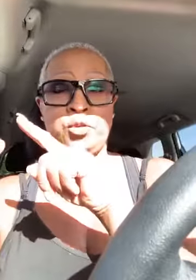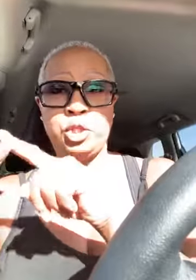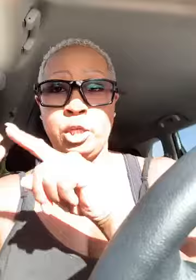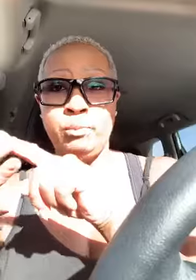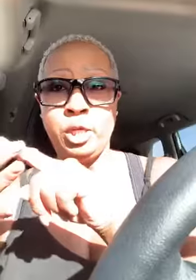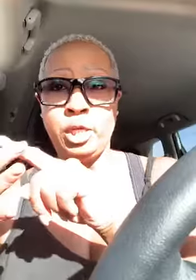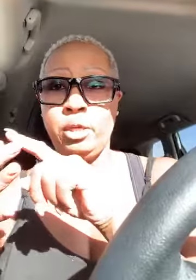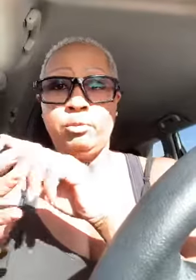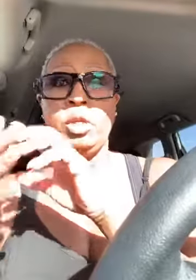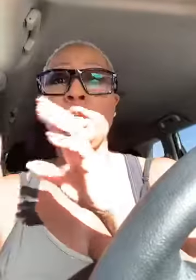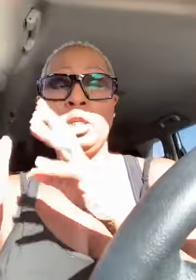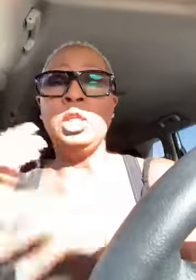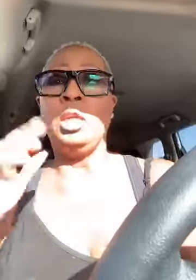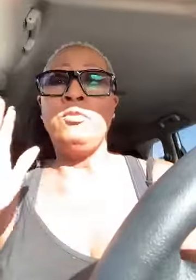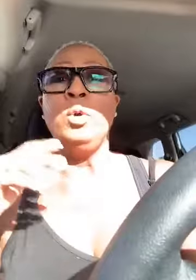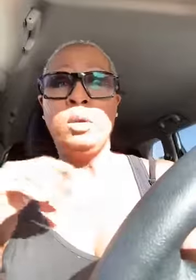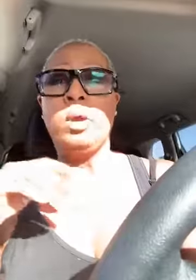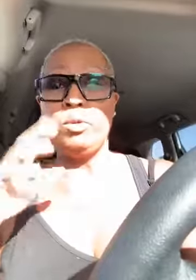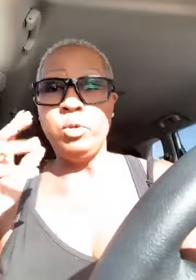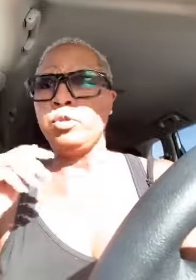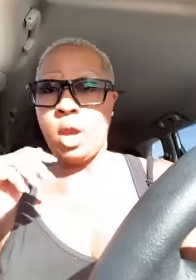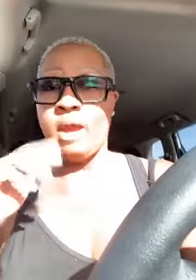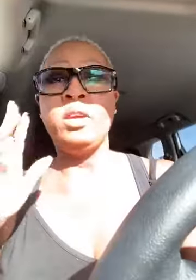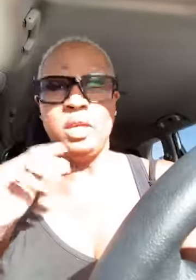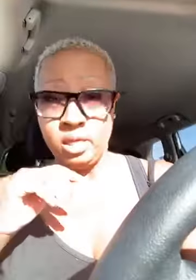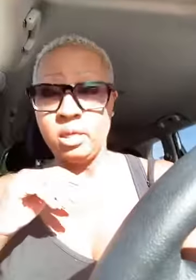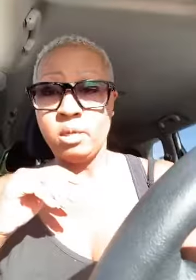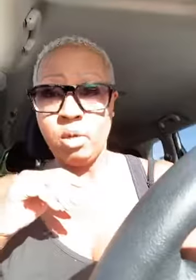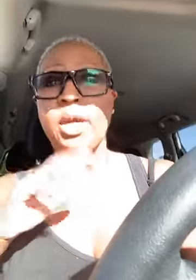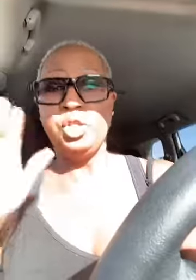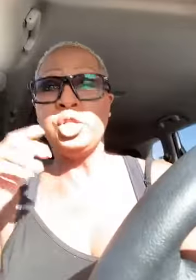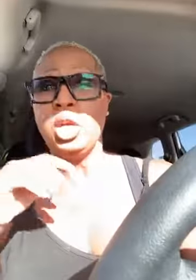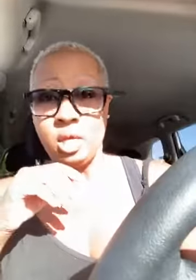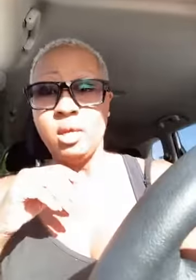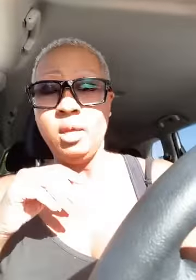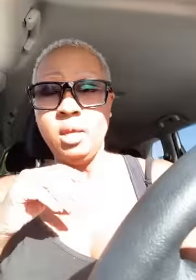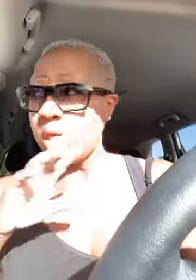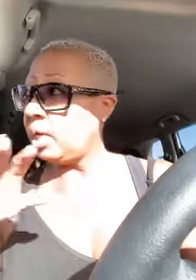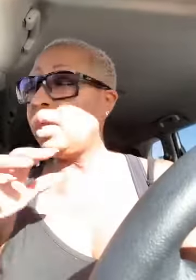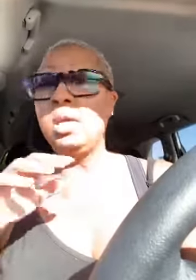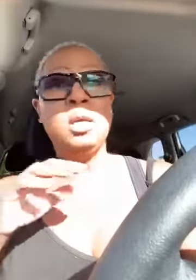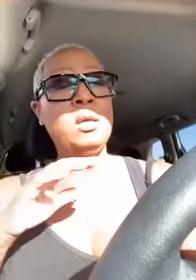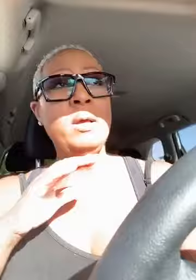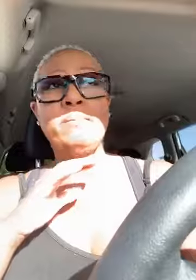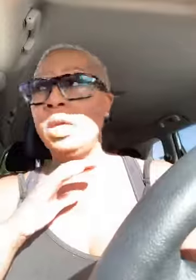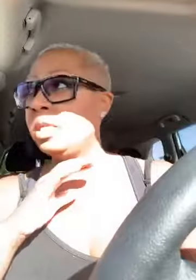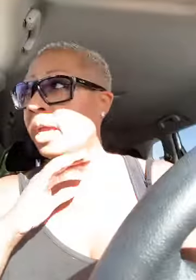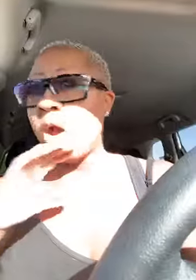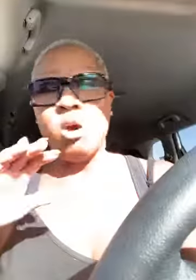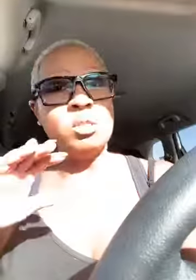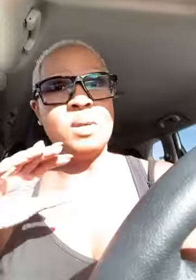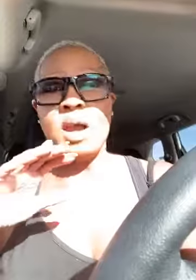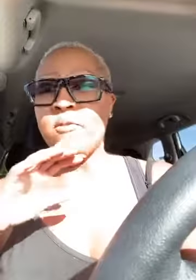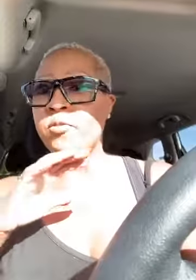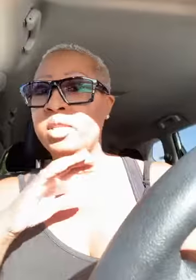sunday monday if you anywhere where you can drive get here okay just get here get here it is a awesome conference